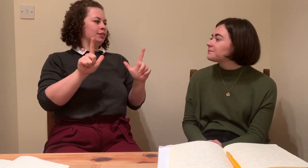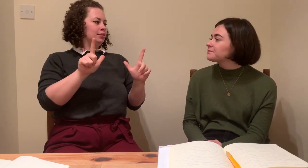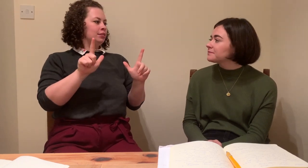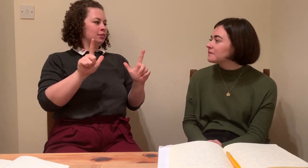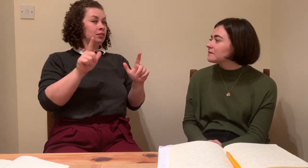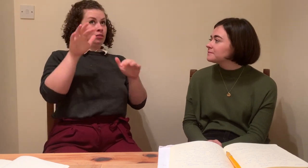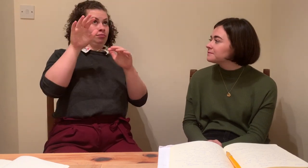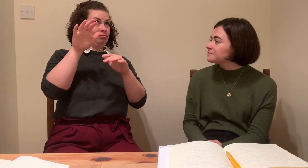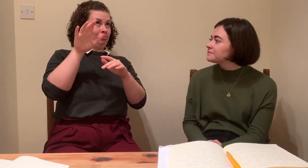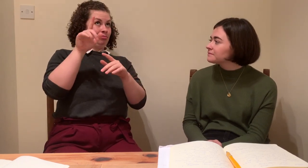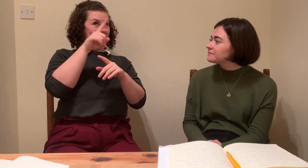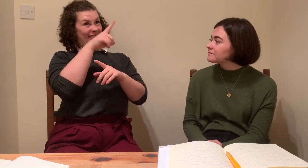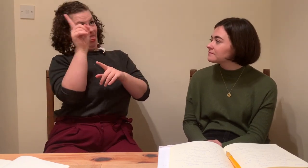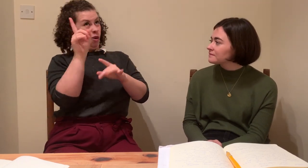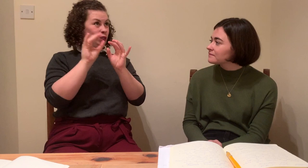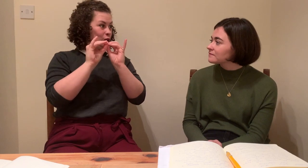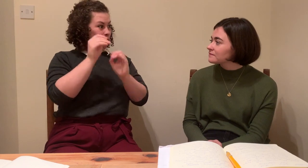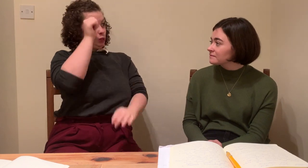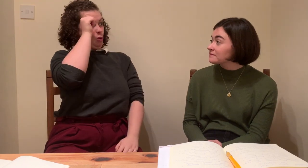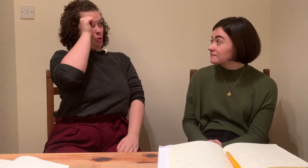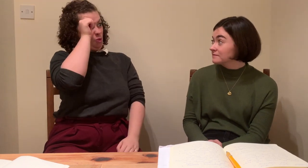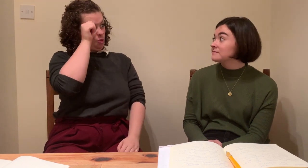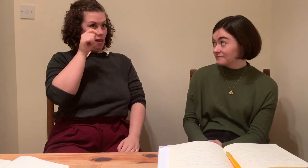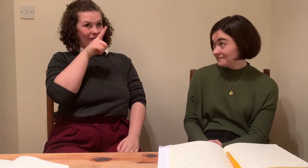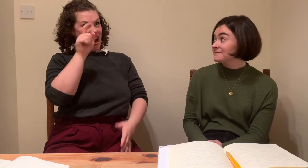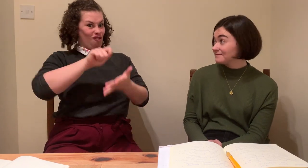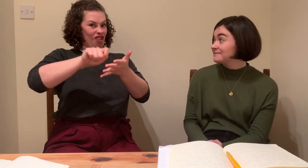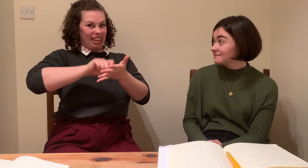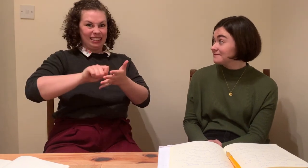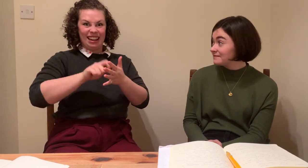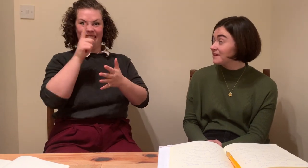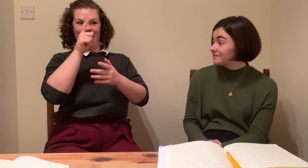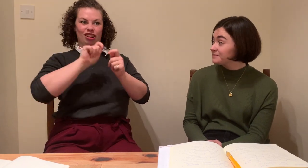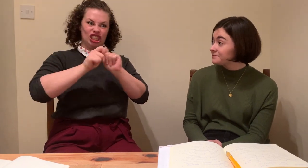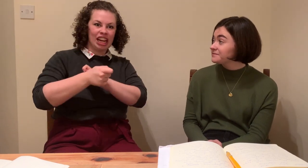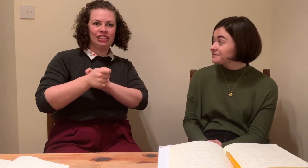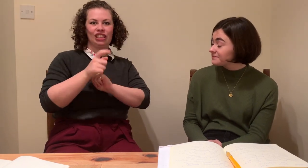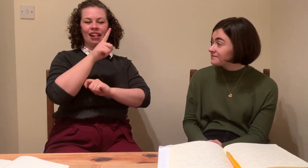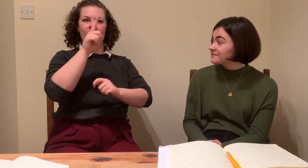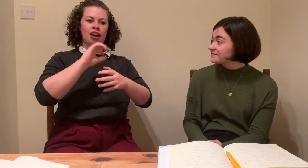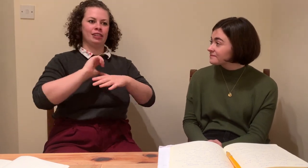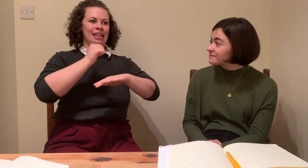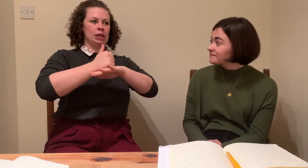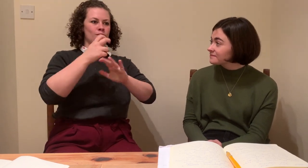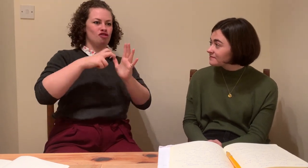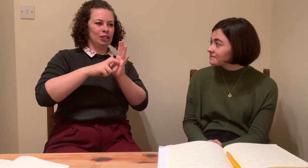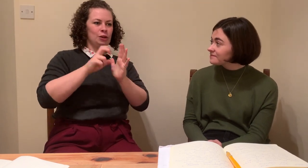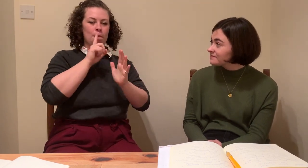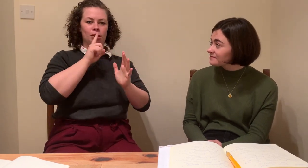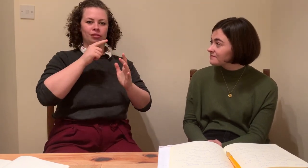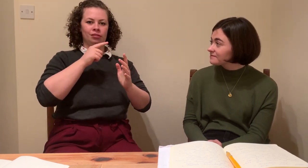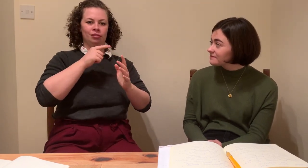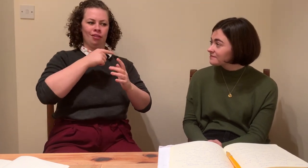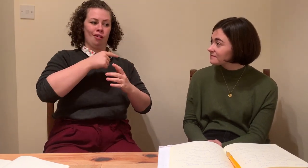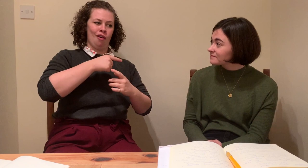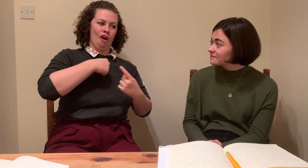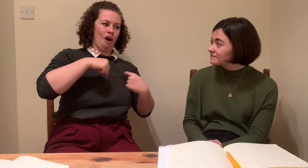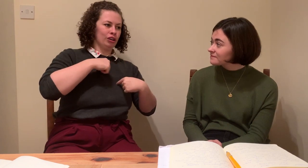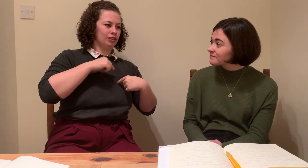too. Oh, she knows so much. She has so many skills. Oh, absolutely. Oh, I think that might be the perfect segue to bring her on. That the